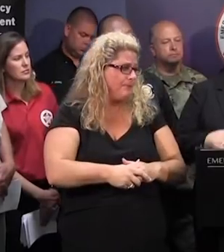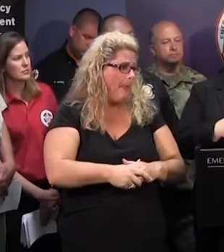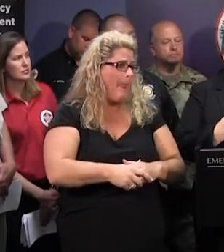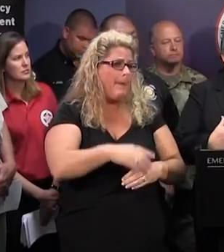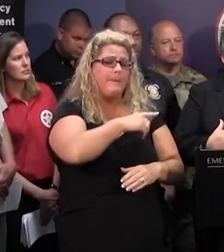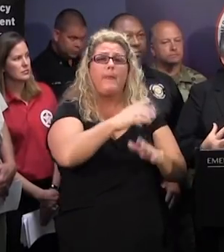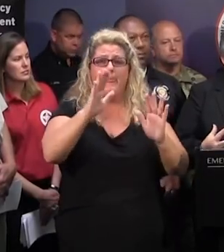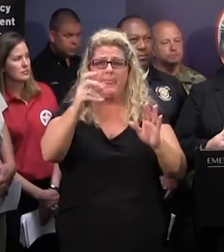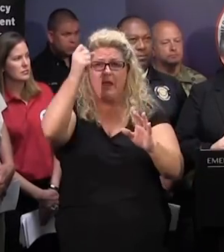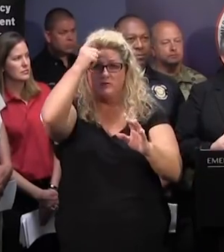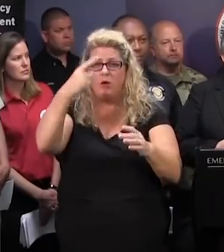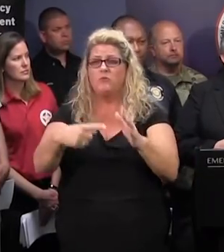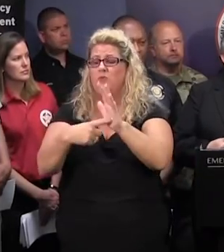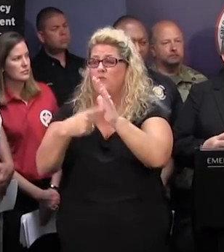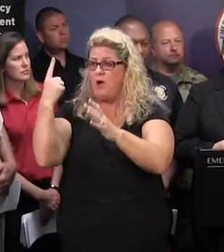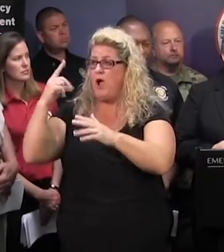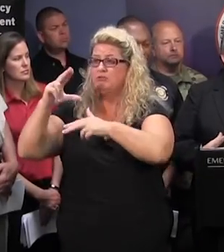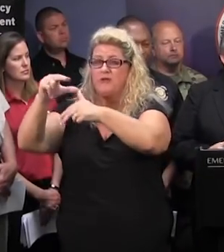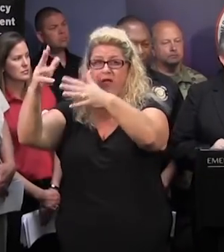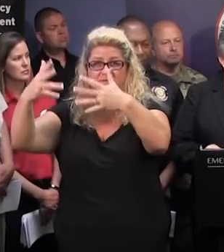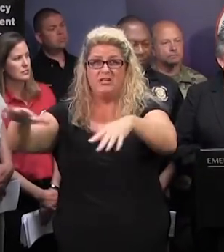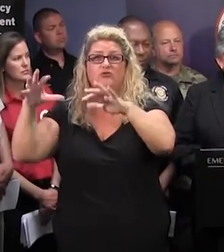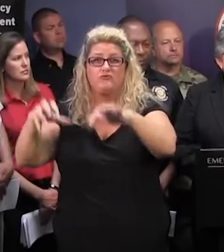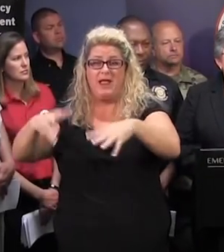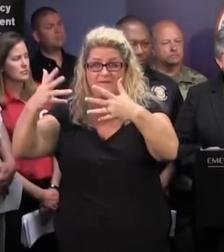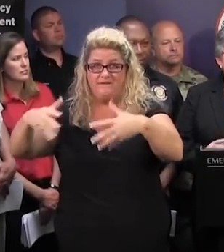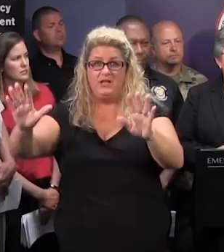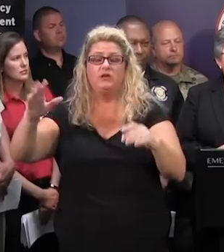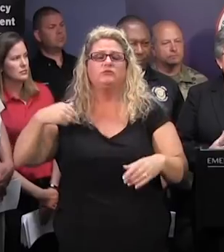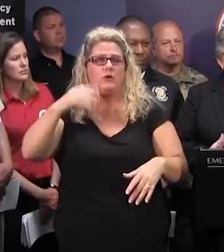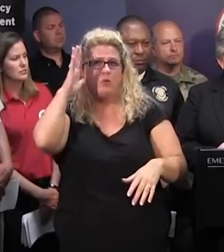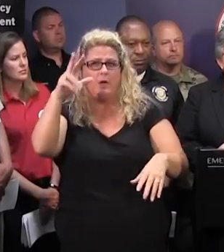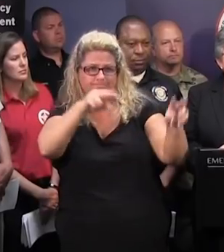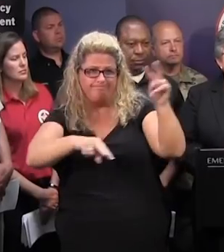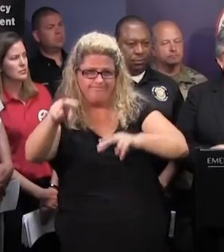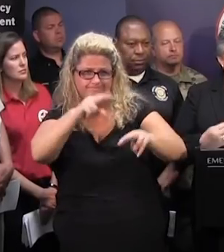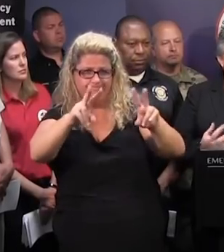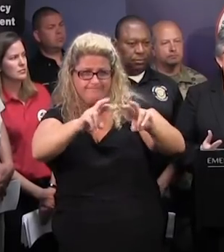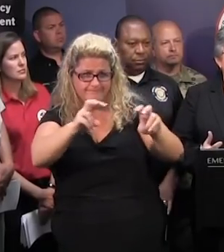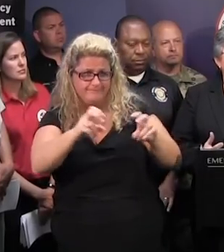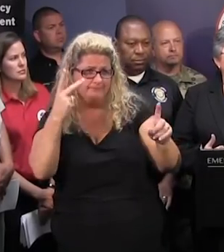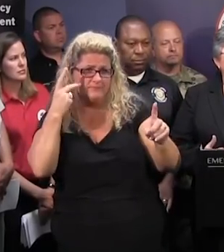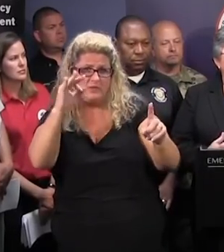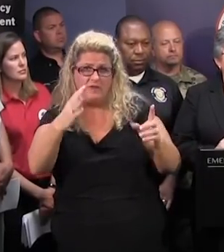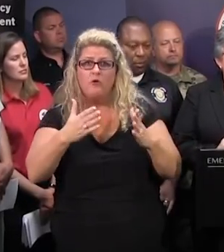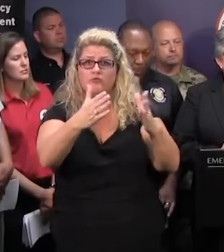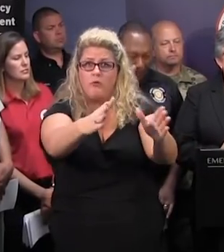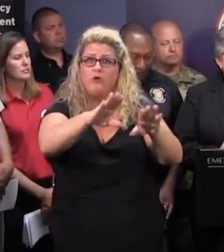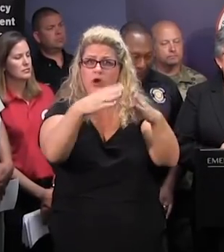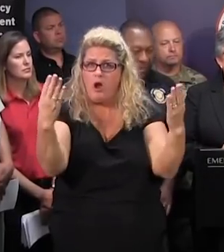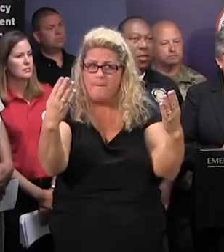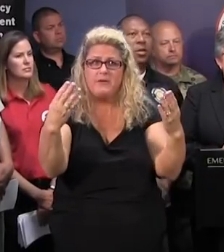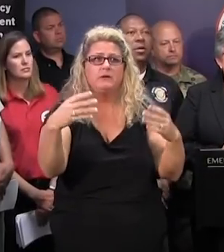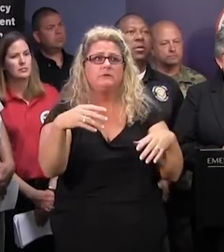Well, once the storm passes, we'll go out and do the assessment in order to try to get the lanes reopened, do a safety check of our